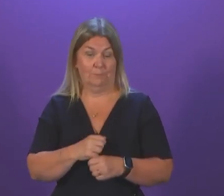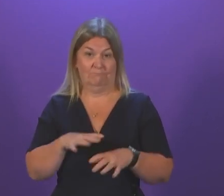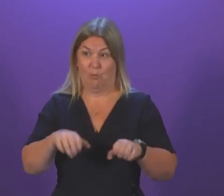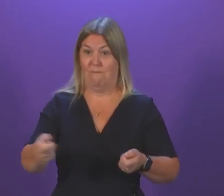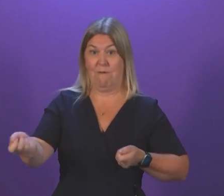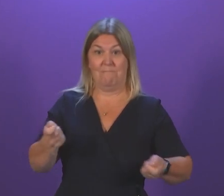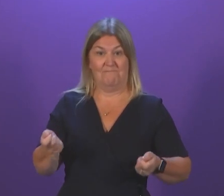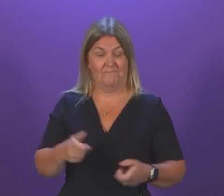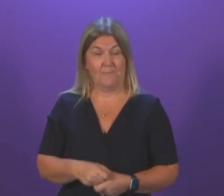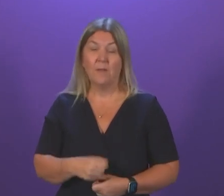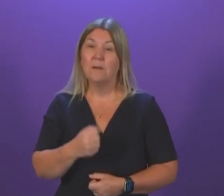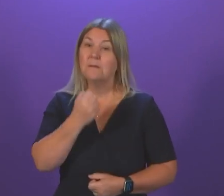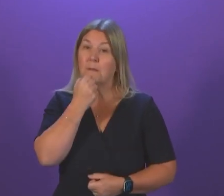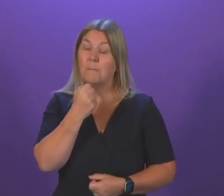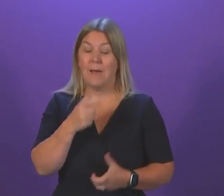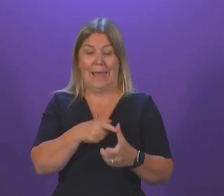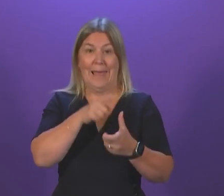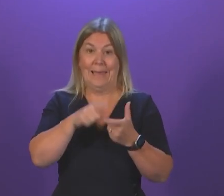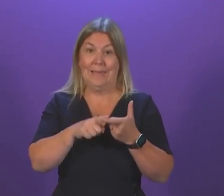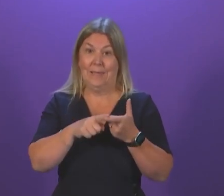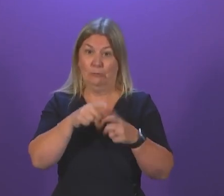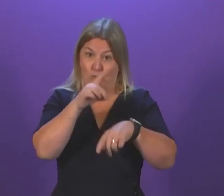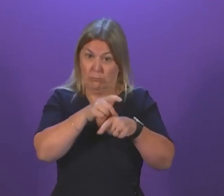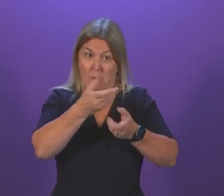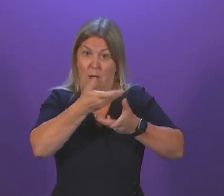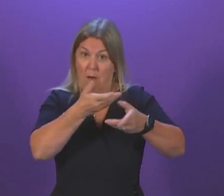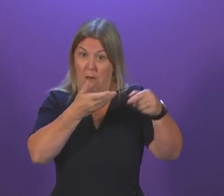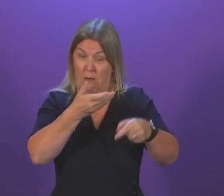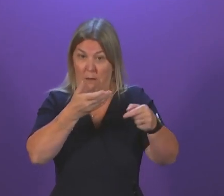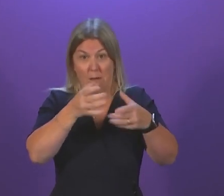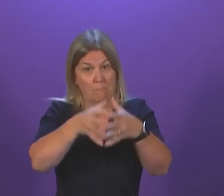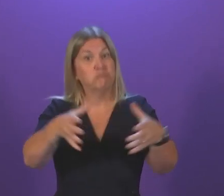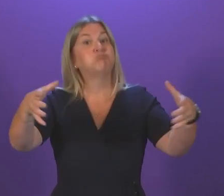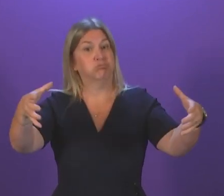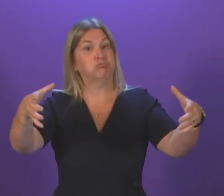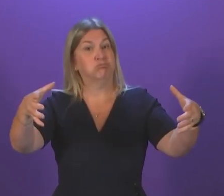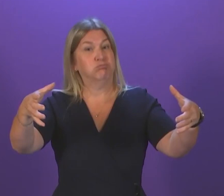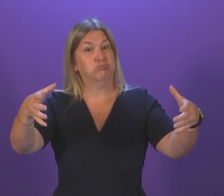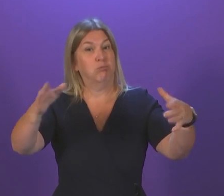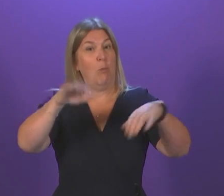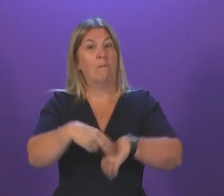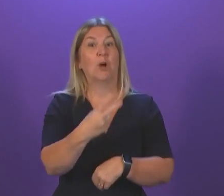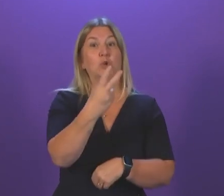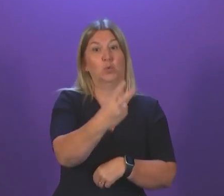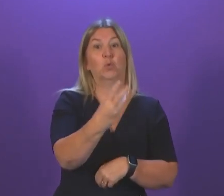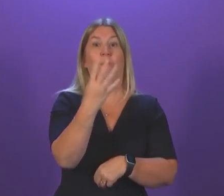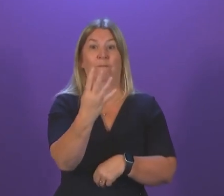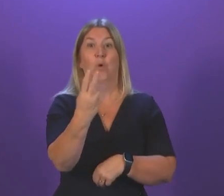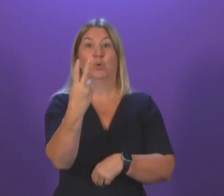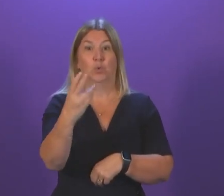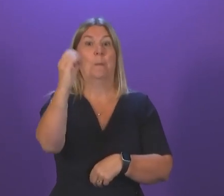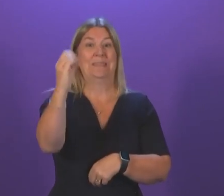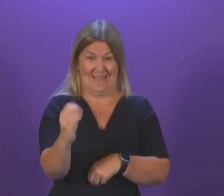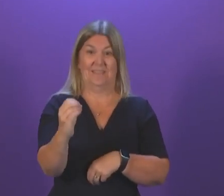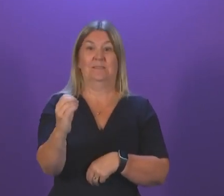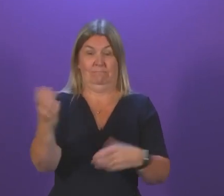of A&E consultants working in our National Health Service has increased by 242 per cent.